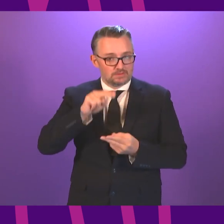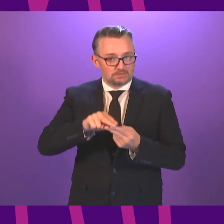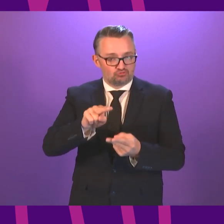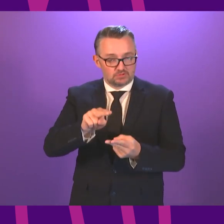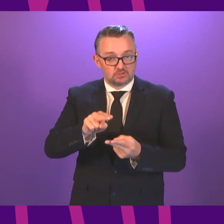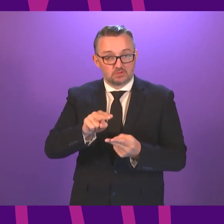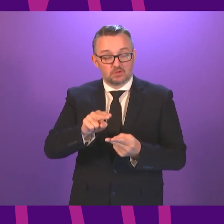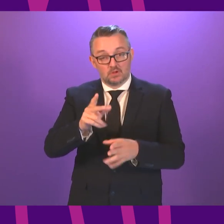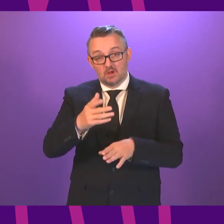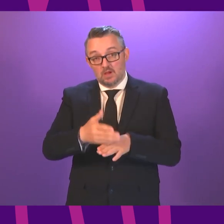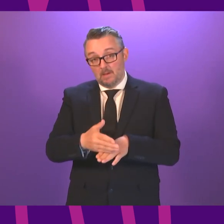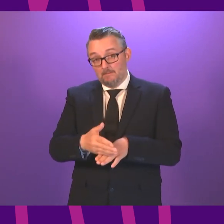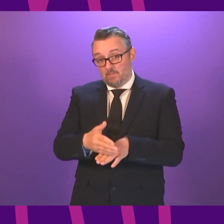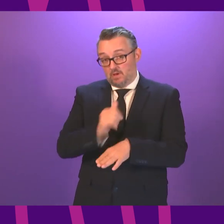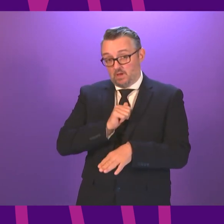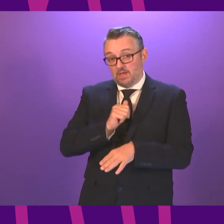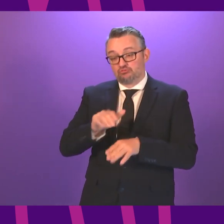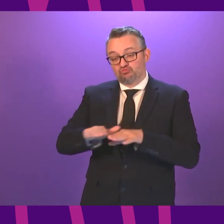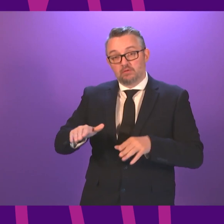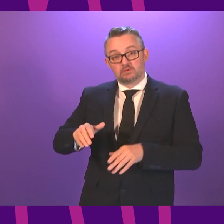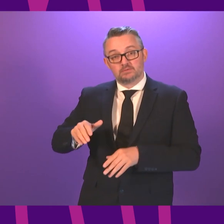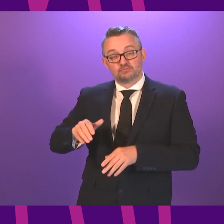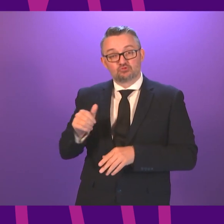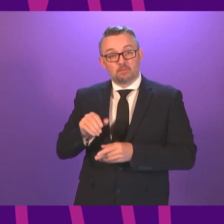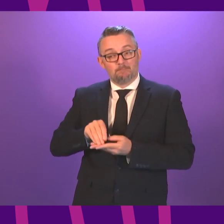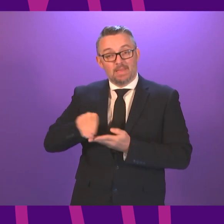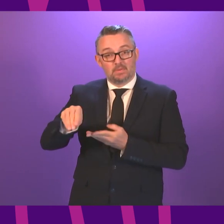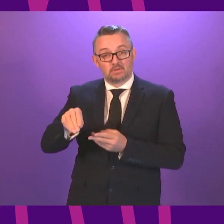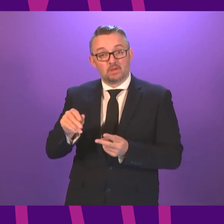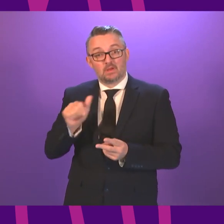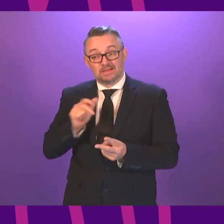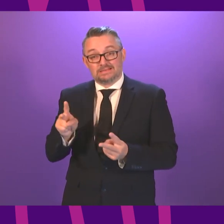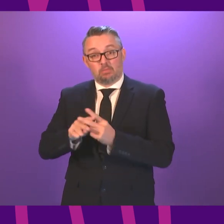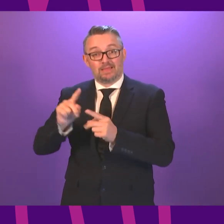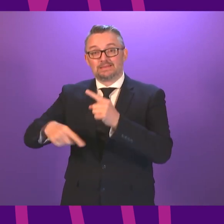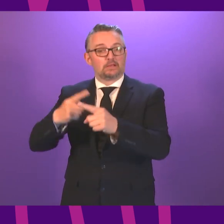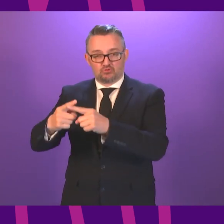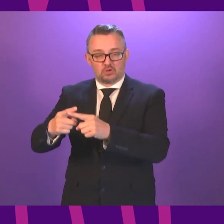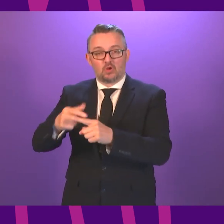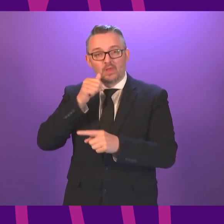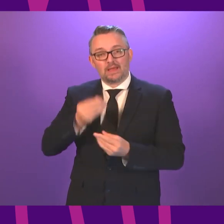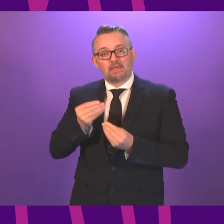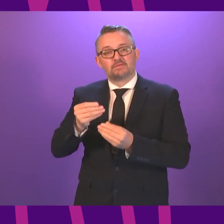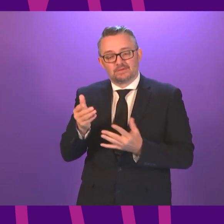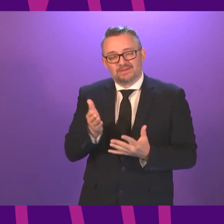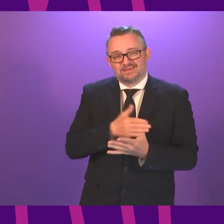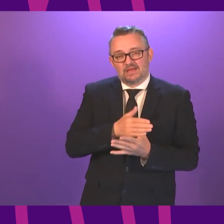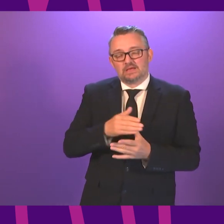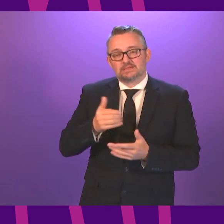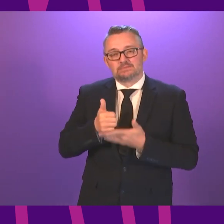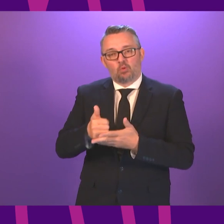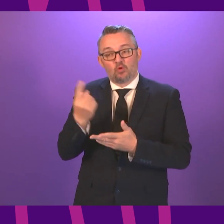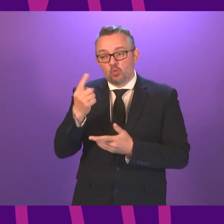we formally expand the Scottish child payment next year and prepare to double its value, we will provide interim support for eligible